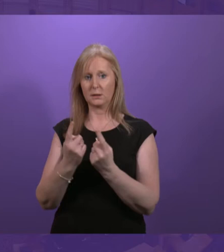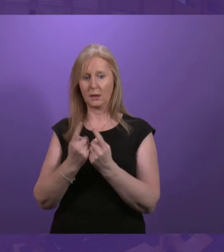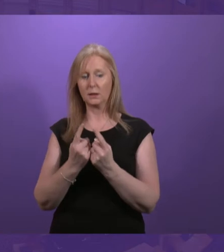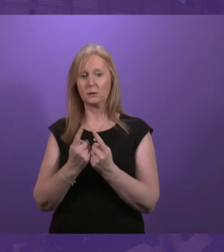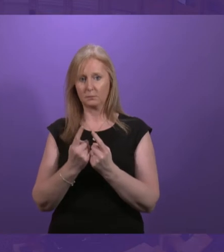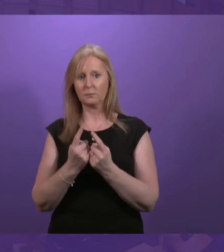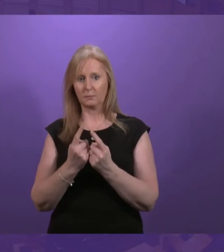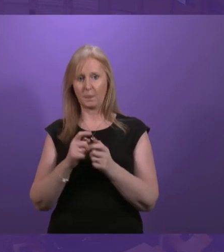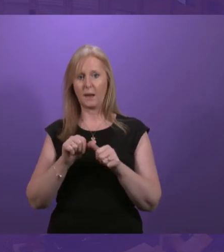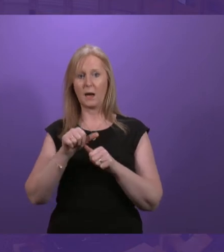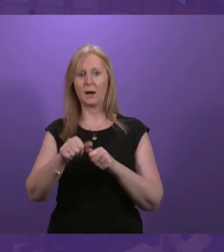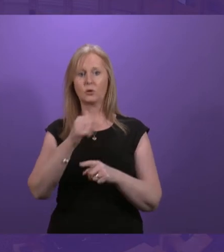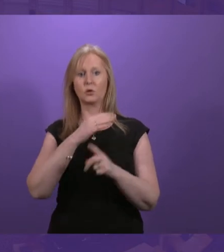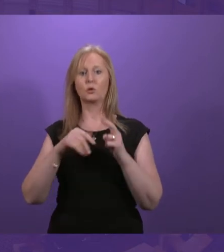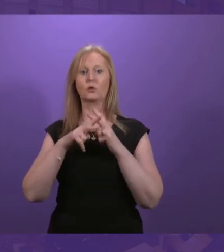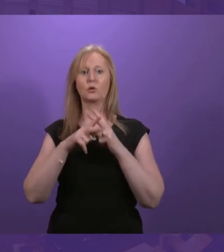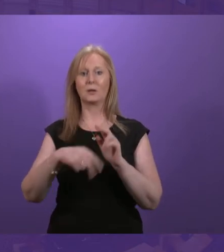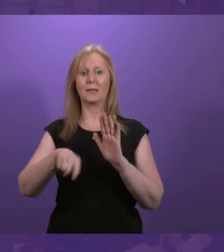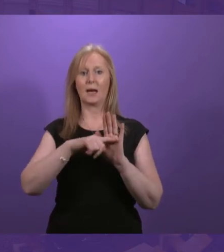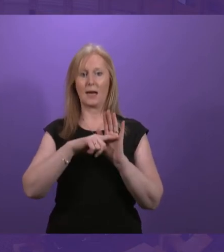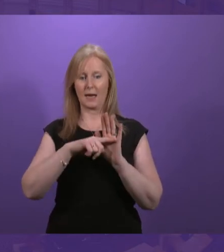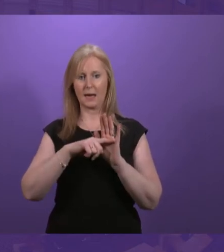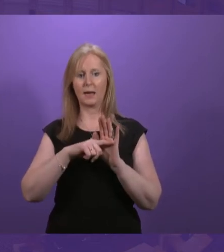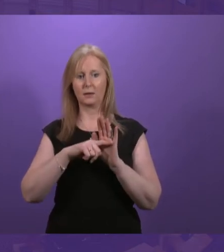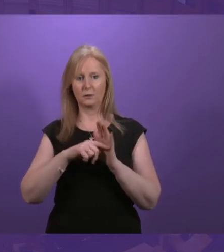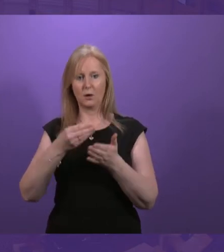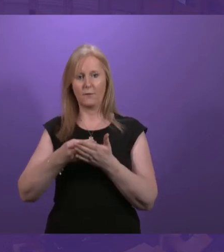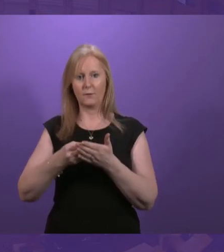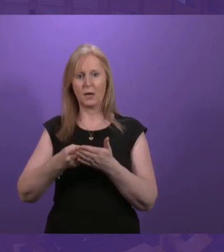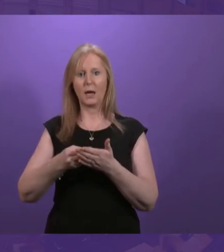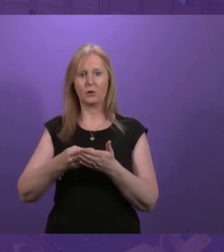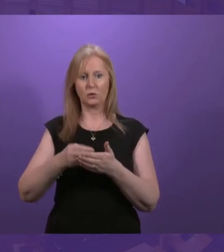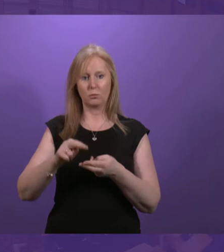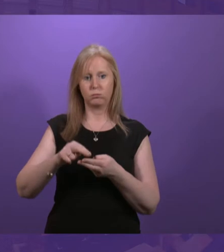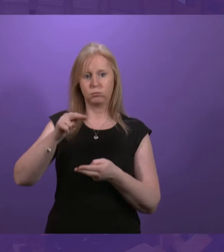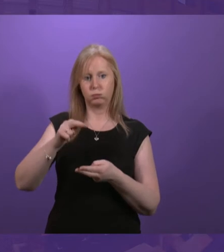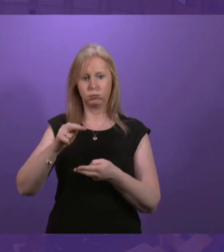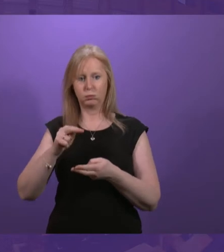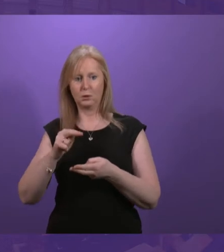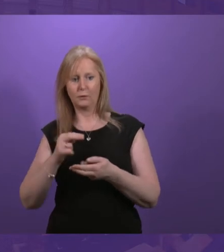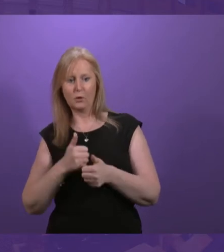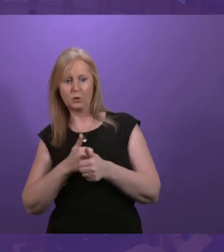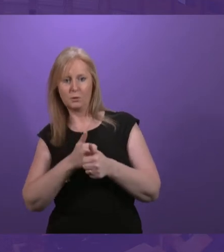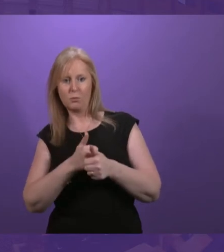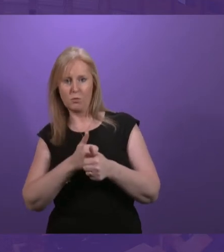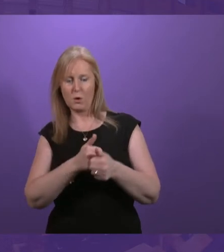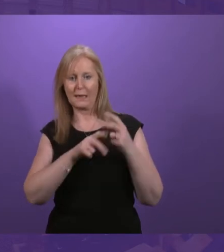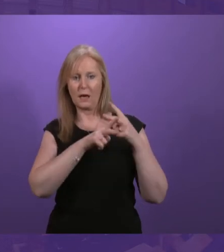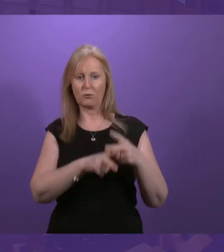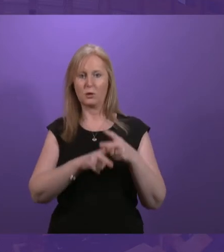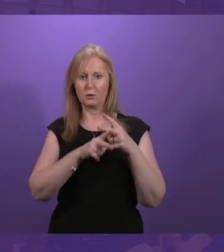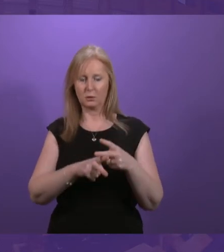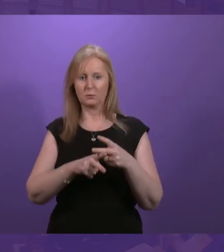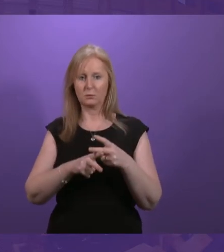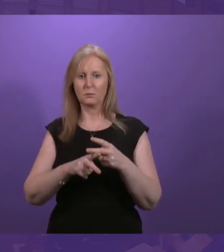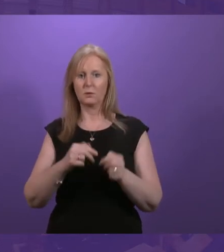Security Act coming into force was, of course, to increase the financial support to carers. Through Carers Allowance Supplement, we've improved the incomes